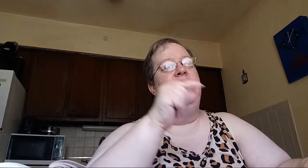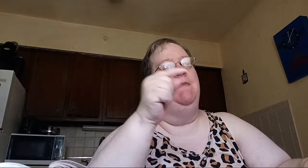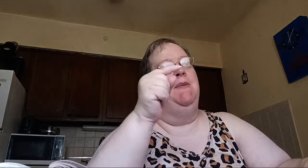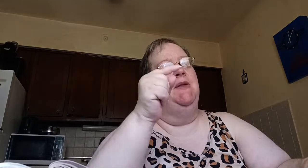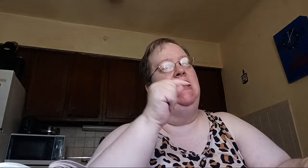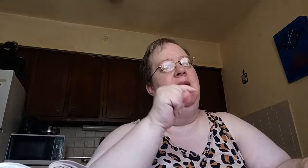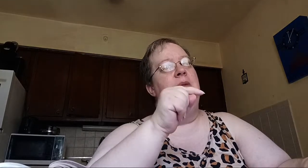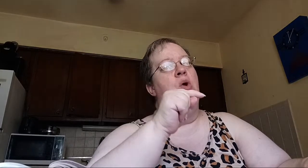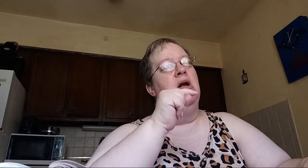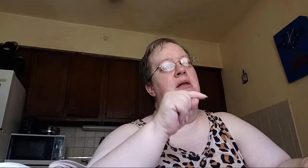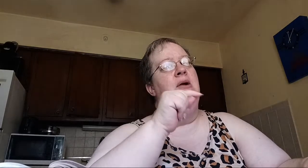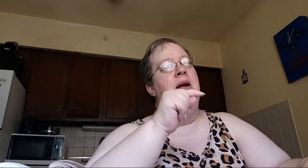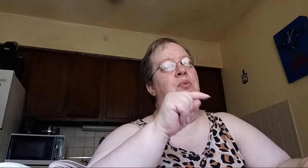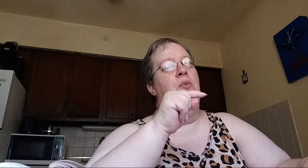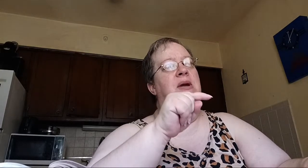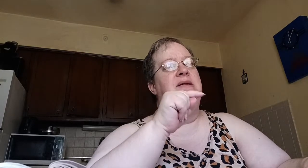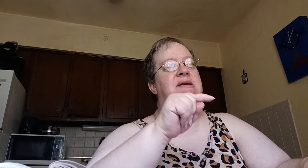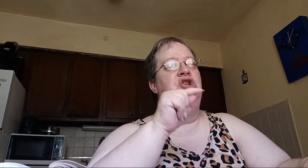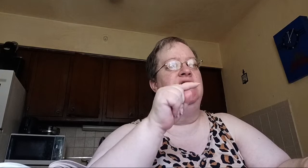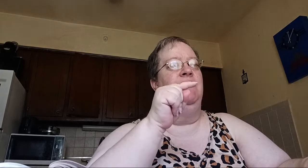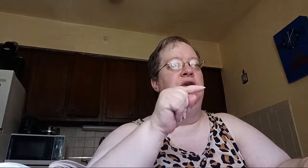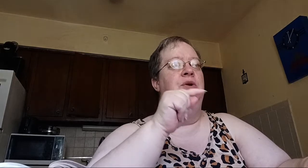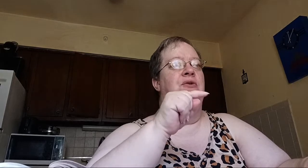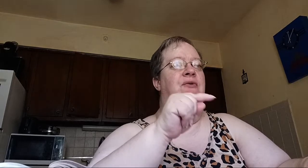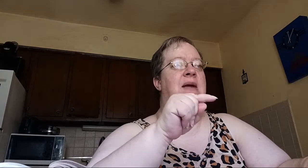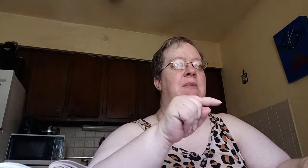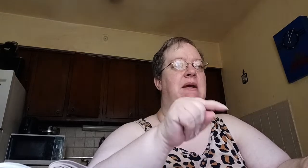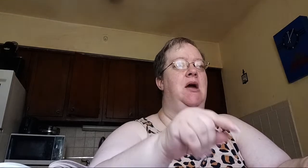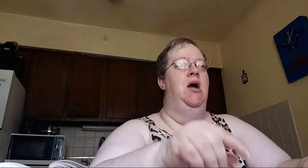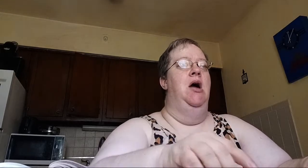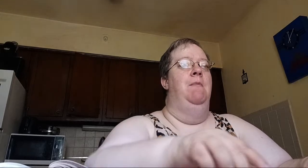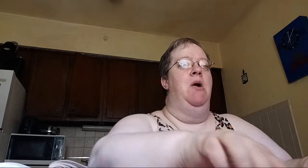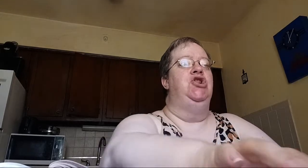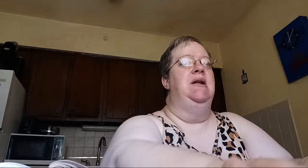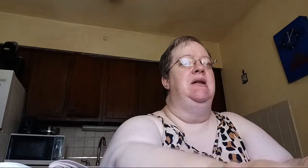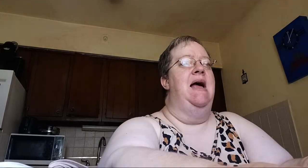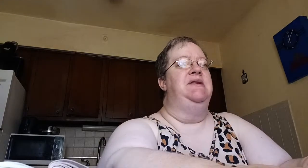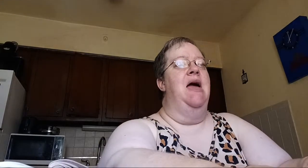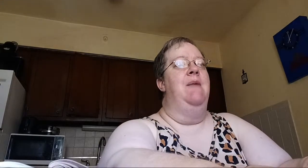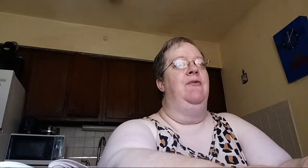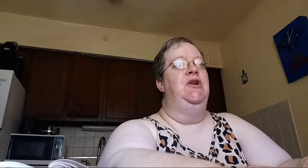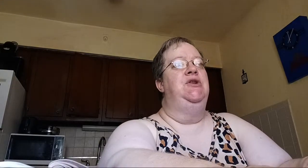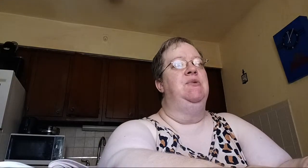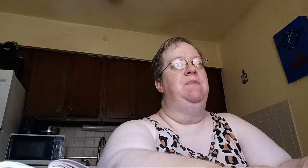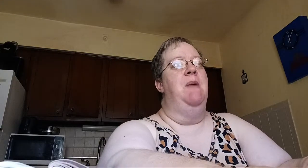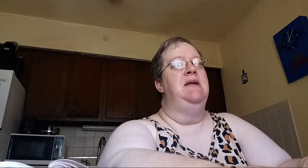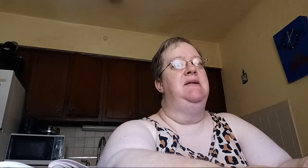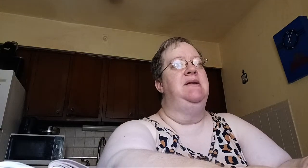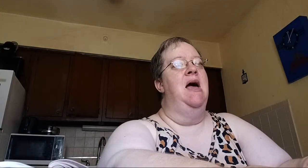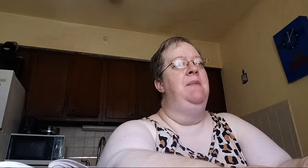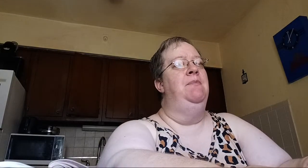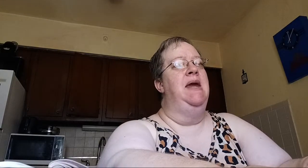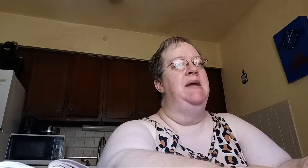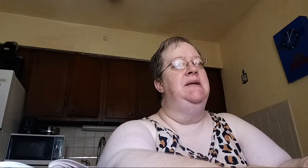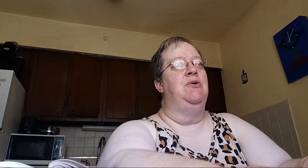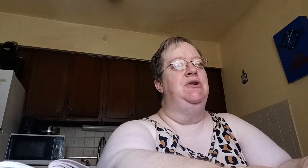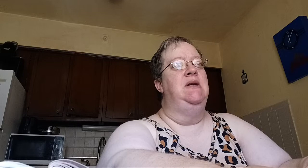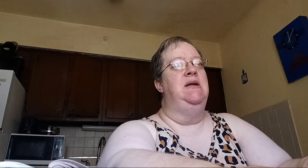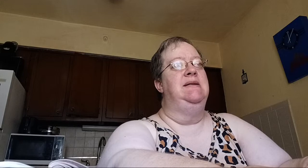ability to make more clear and appropriate decisions for you and your family. Margin allows time for you to respond to the unplanned opportunities God